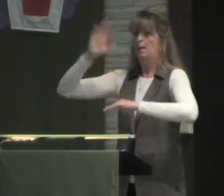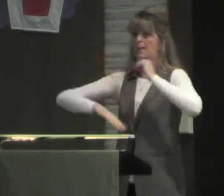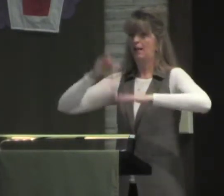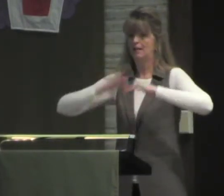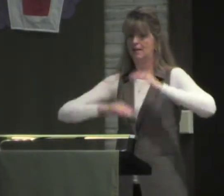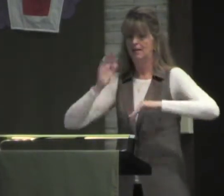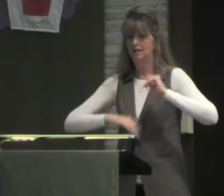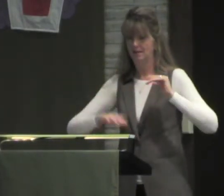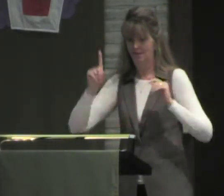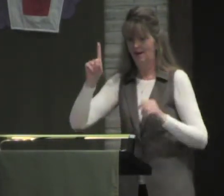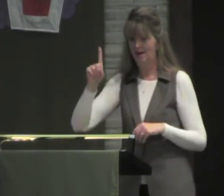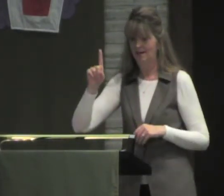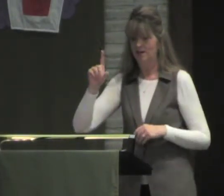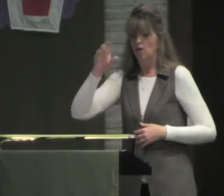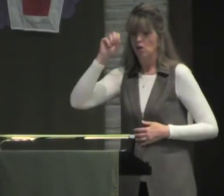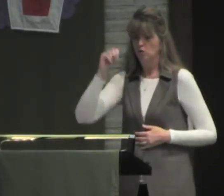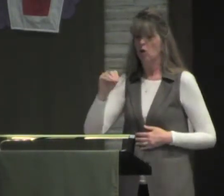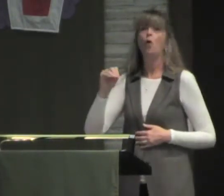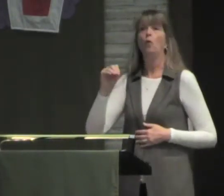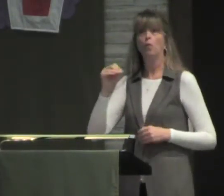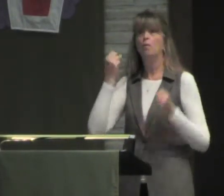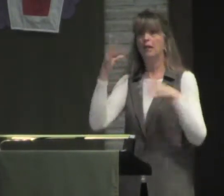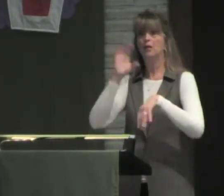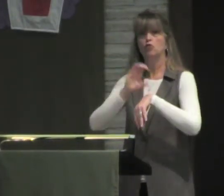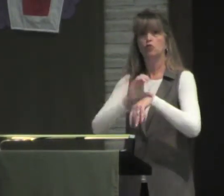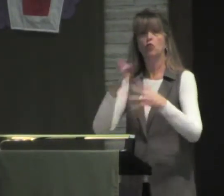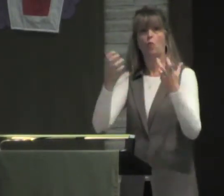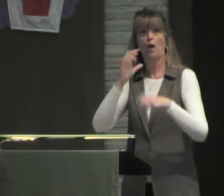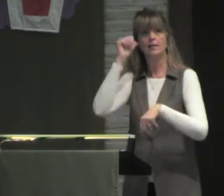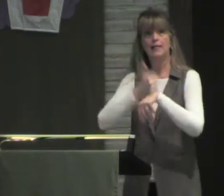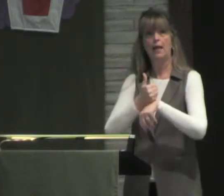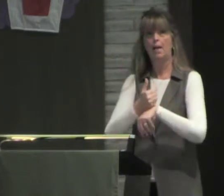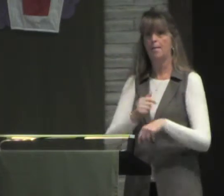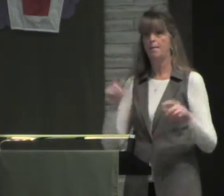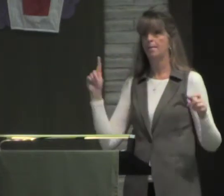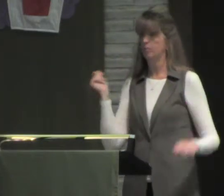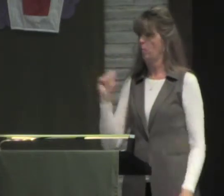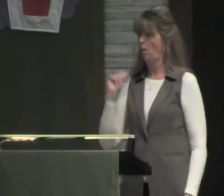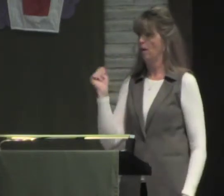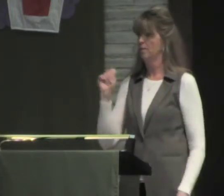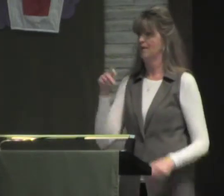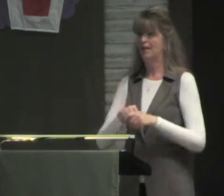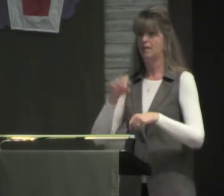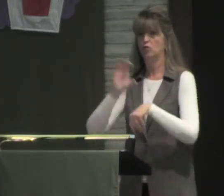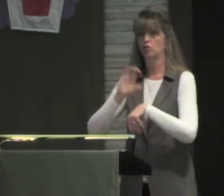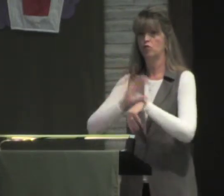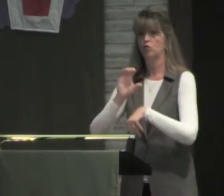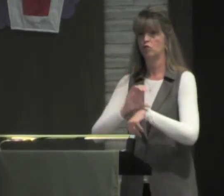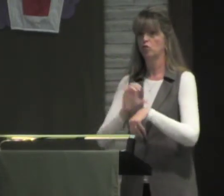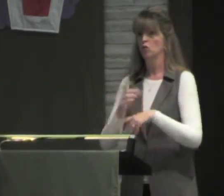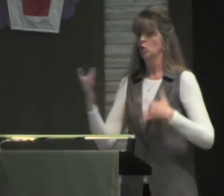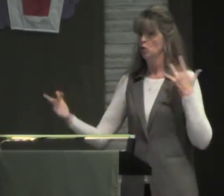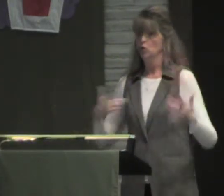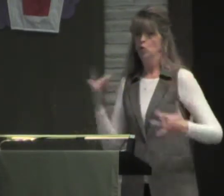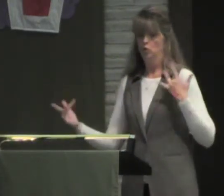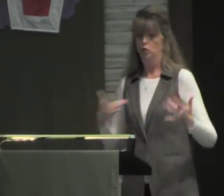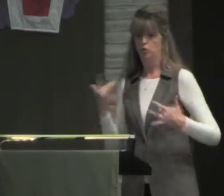and bring toilets into the buildings. So many churches wanted to have bathrooms in their buildings.